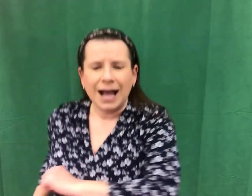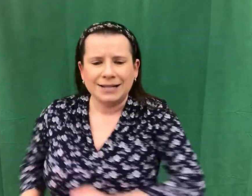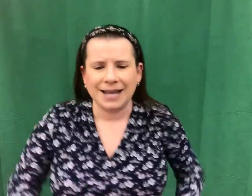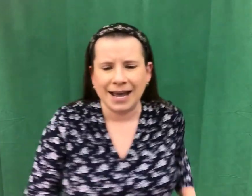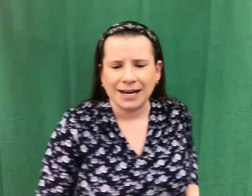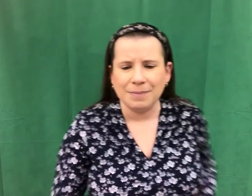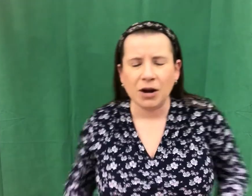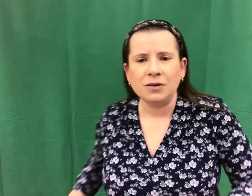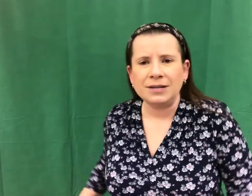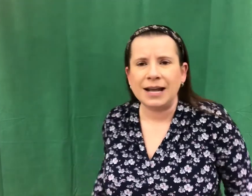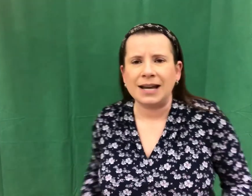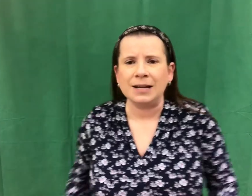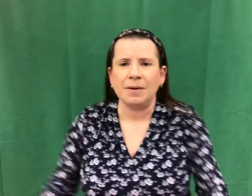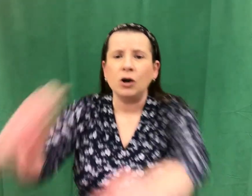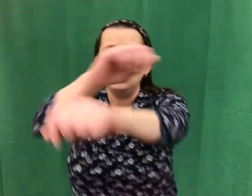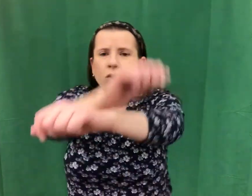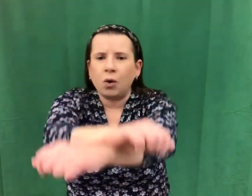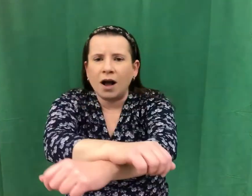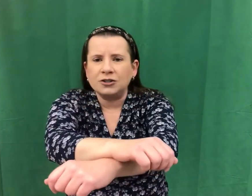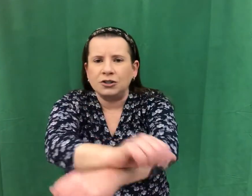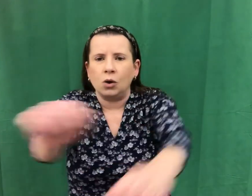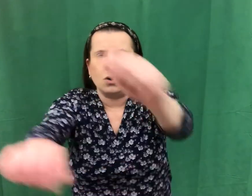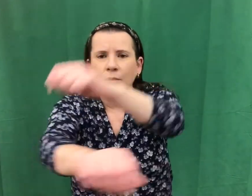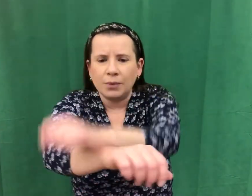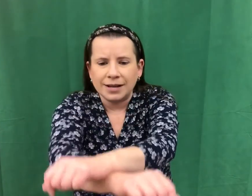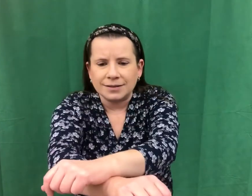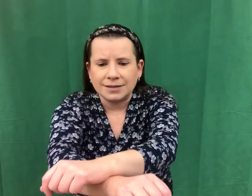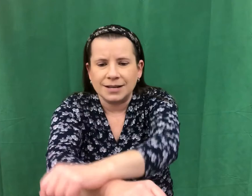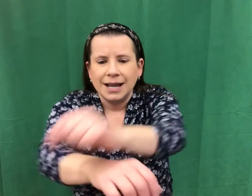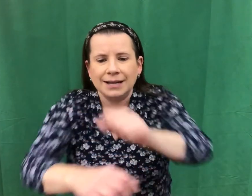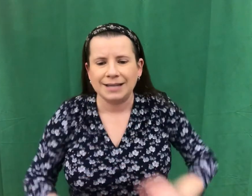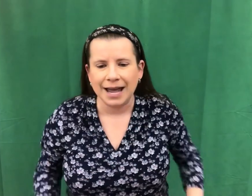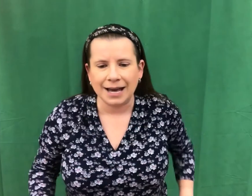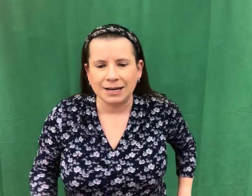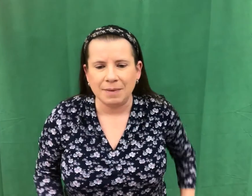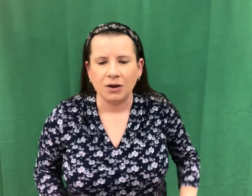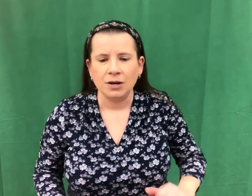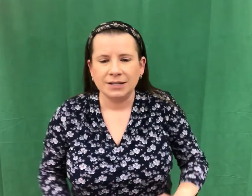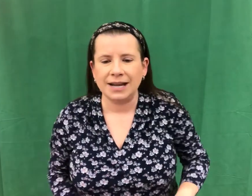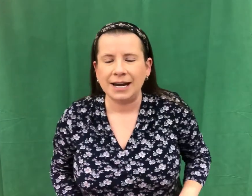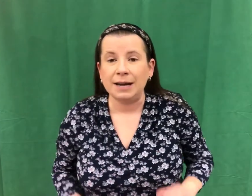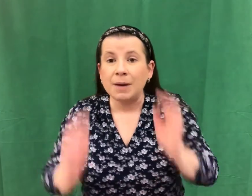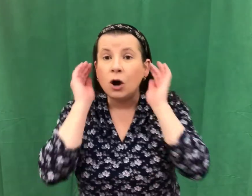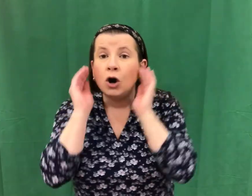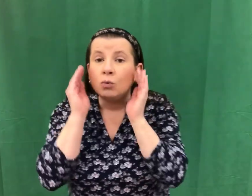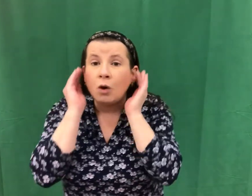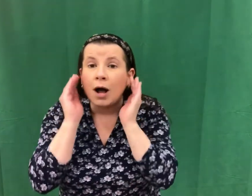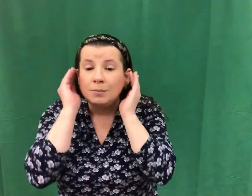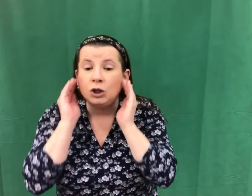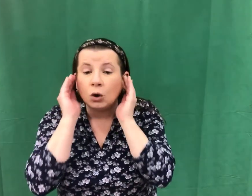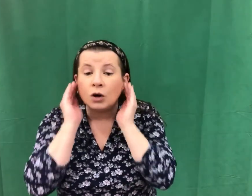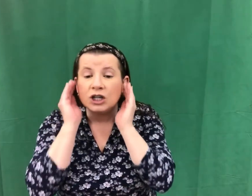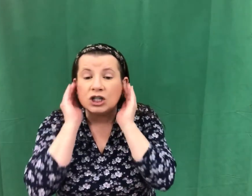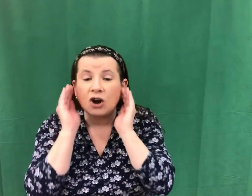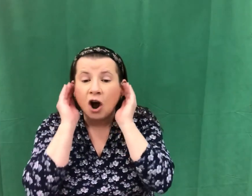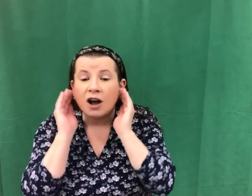Teddy bear, teddy bear, cross your wrists. Teddy bear, teddy bear, rub your jaws.